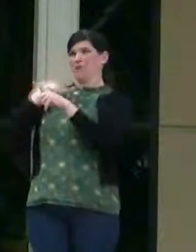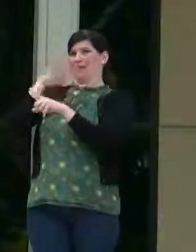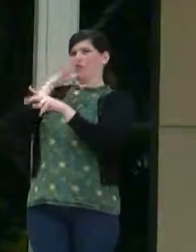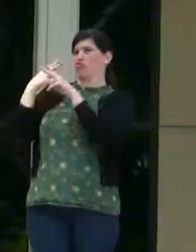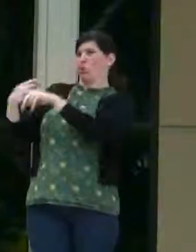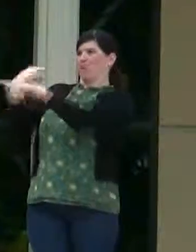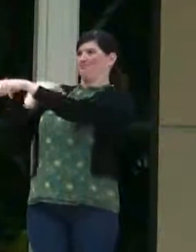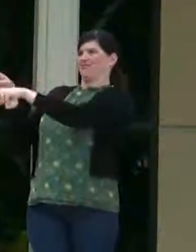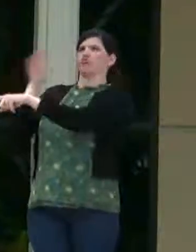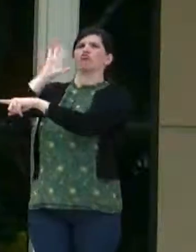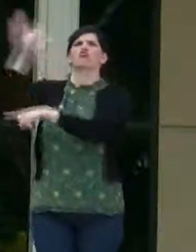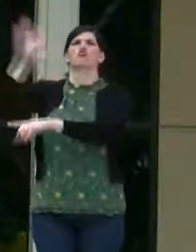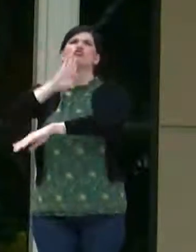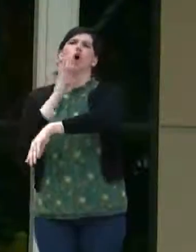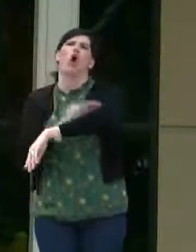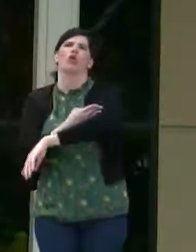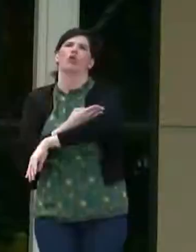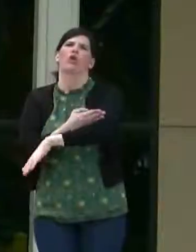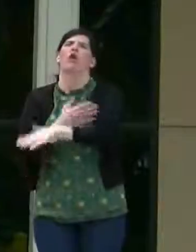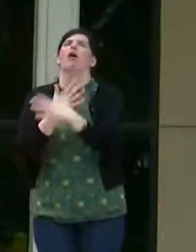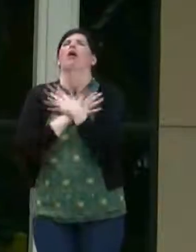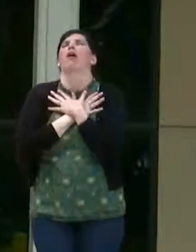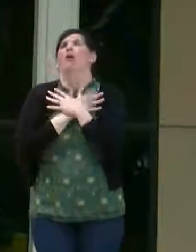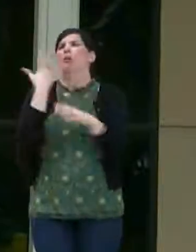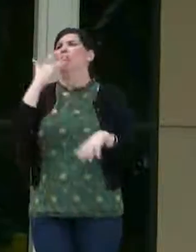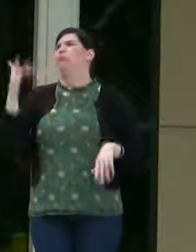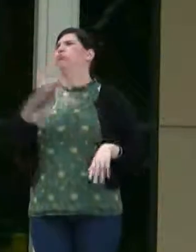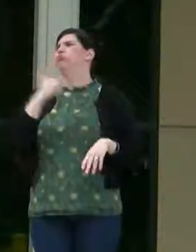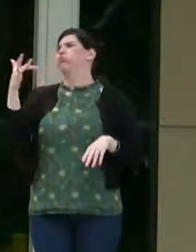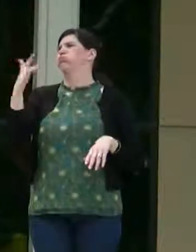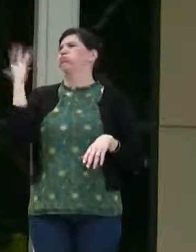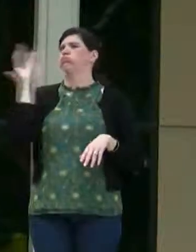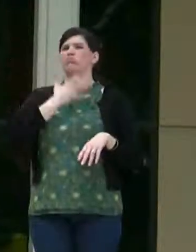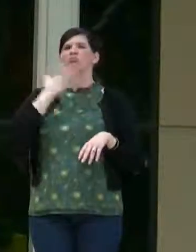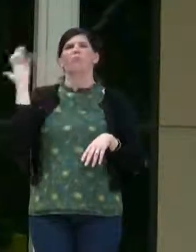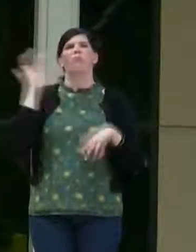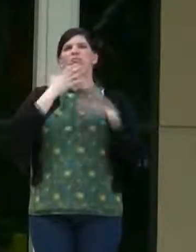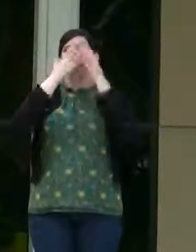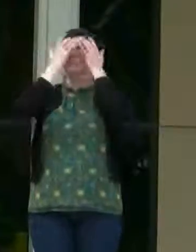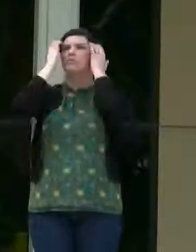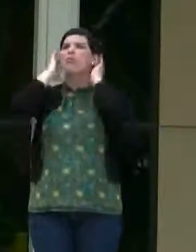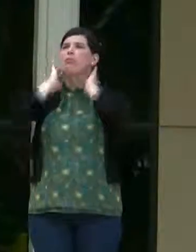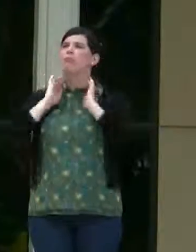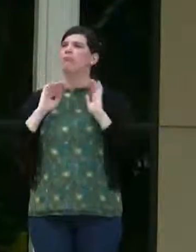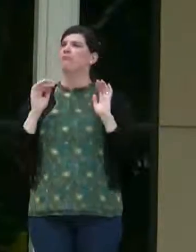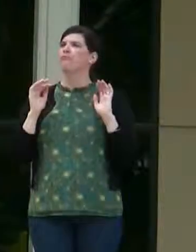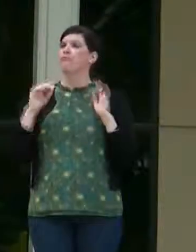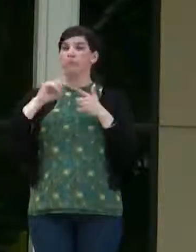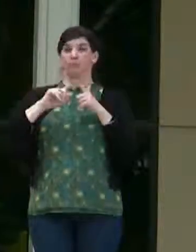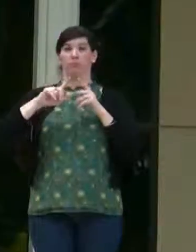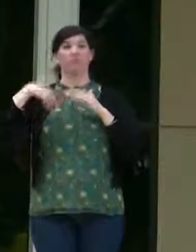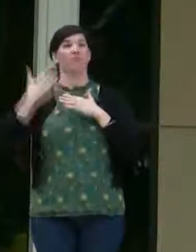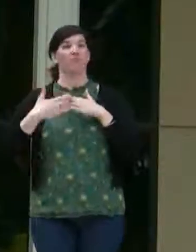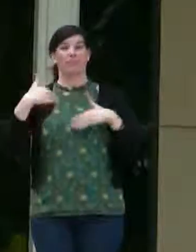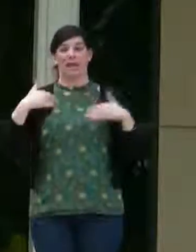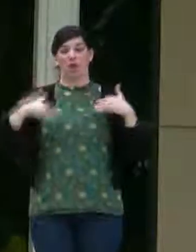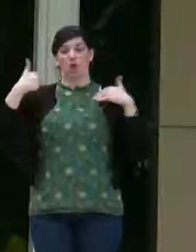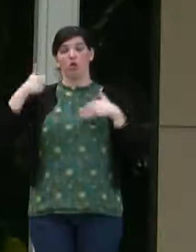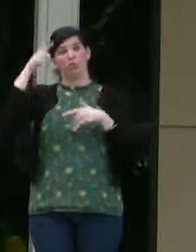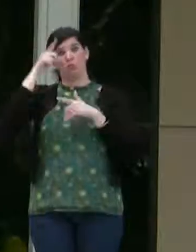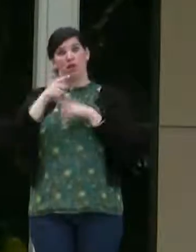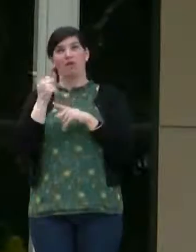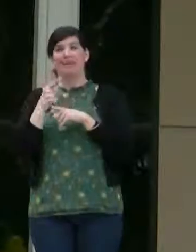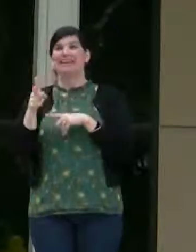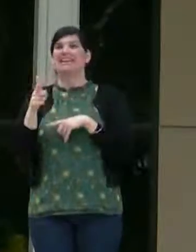powerful moment in my life. And the next moment in my life that was powerful was on my youngest brother, who hates,